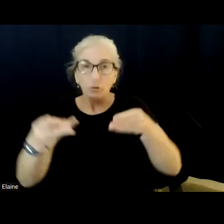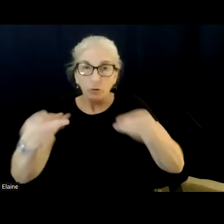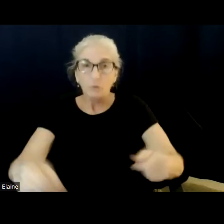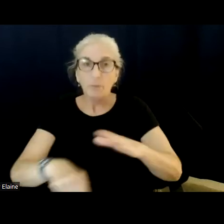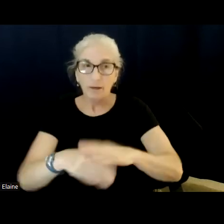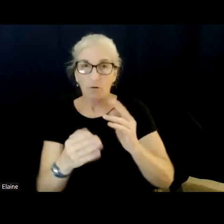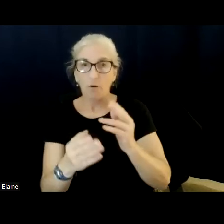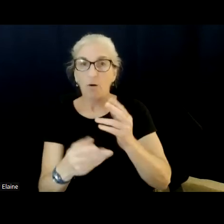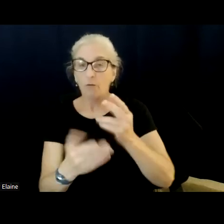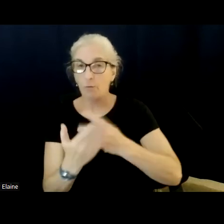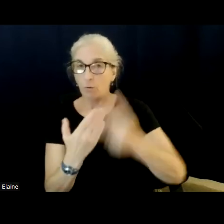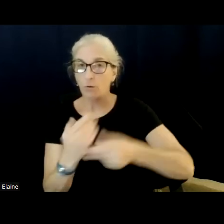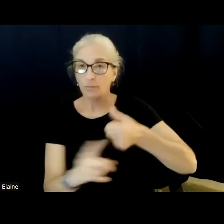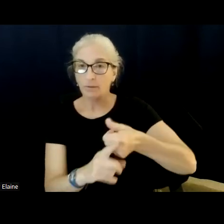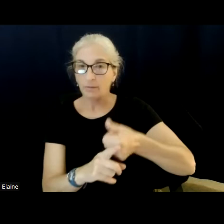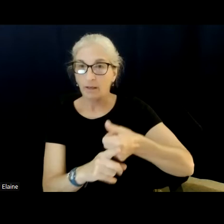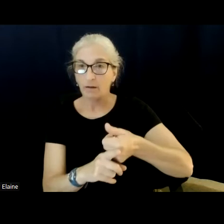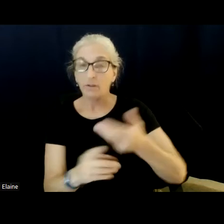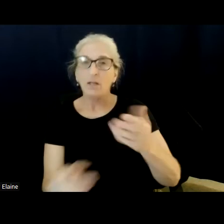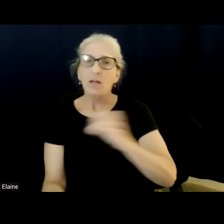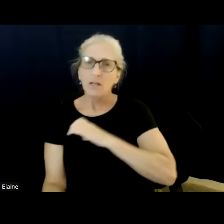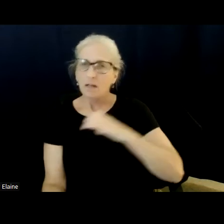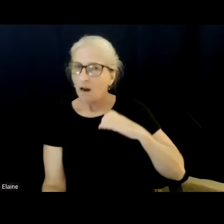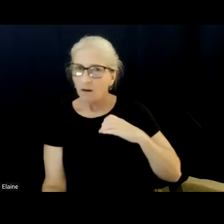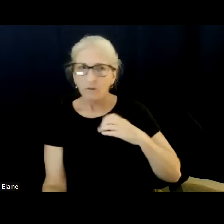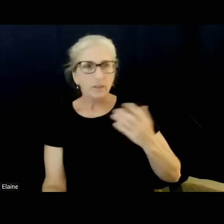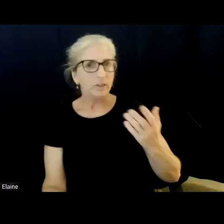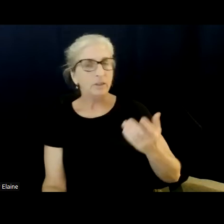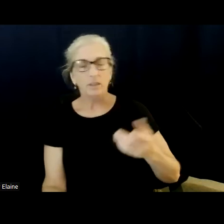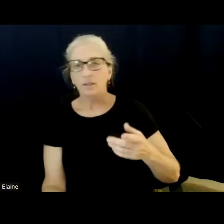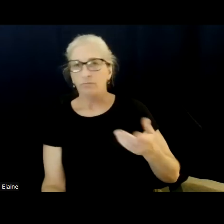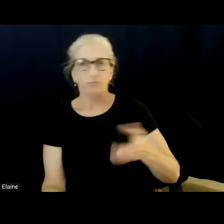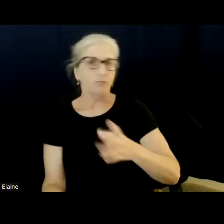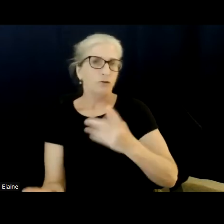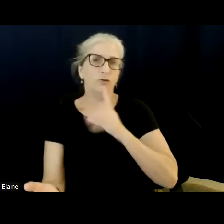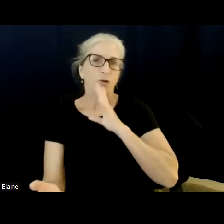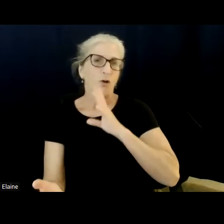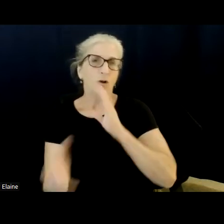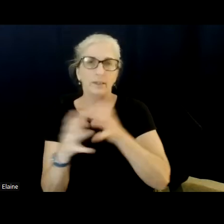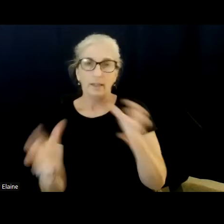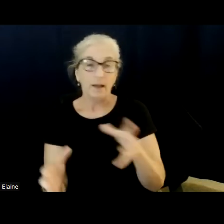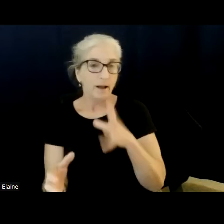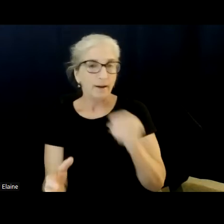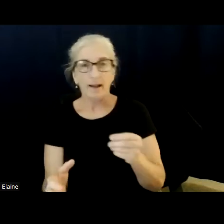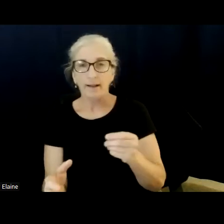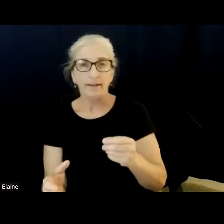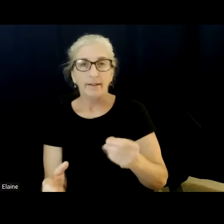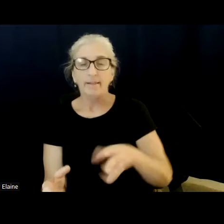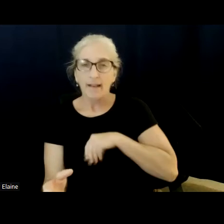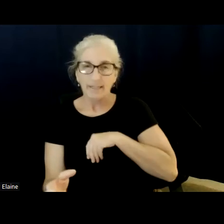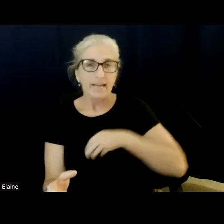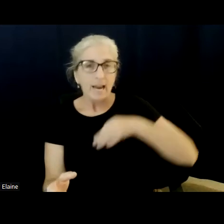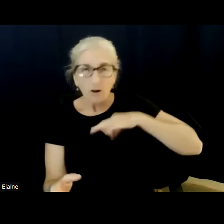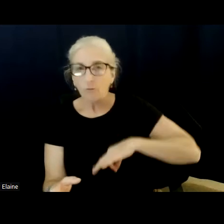Congress, there's a lot of talk and taking credit, but I think the people in the disability community have seen where the rubber meets the